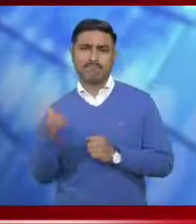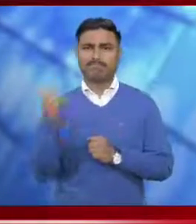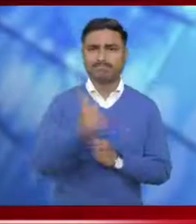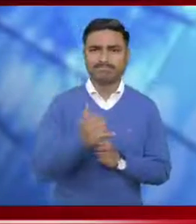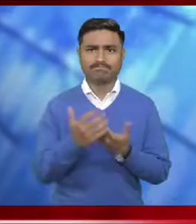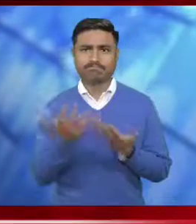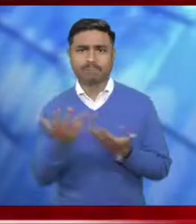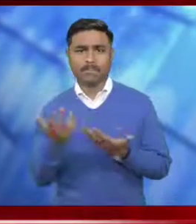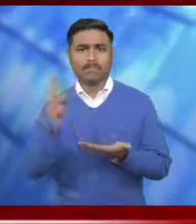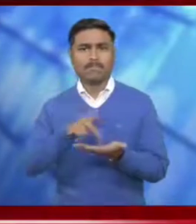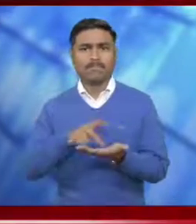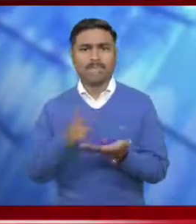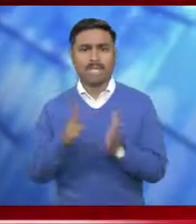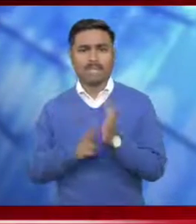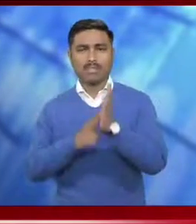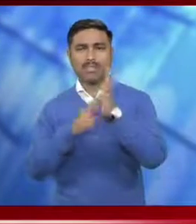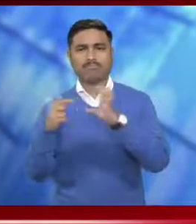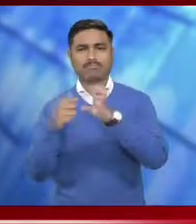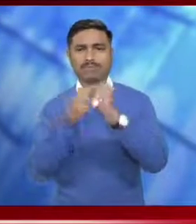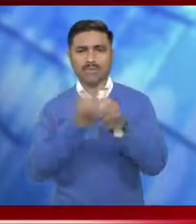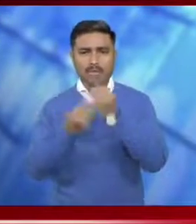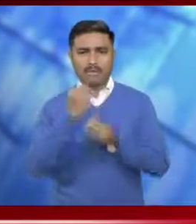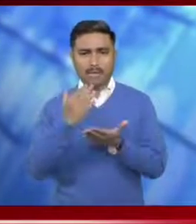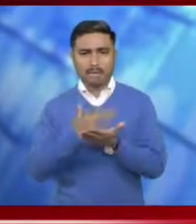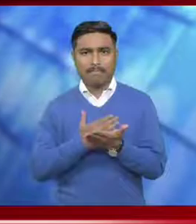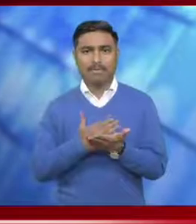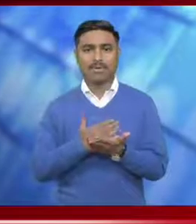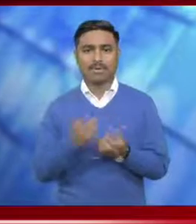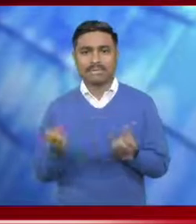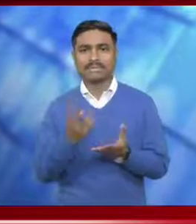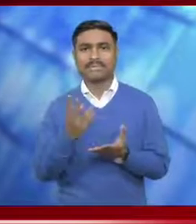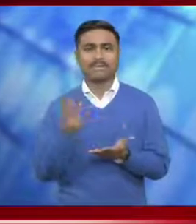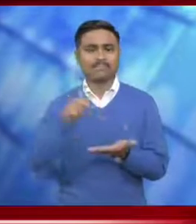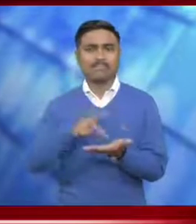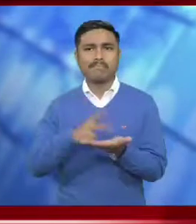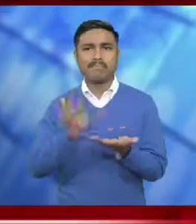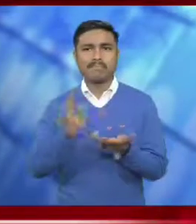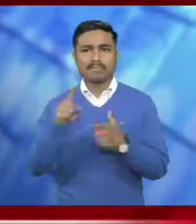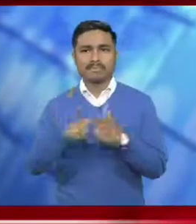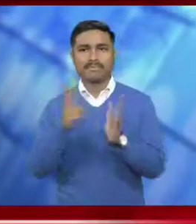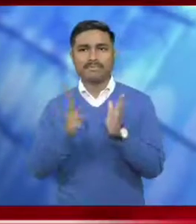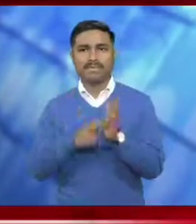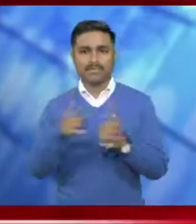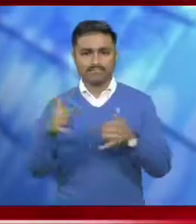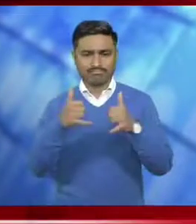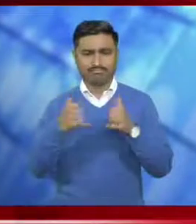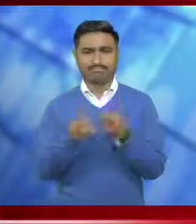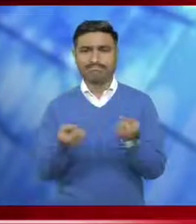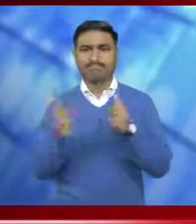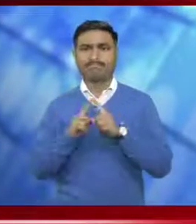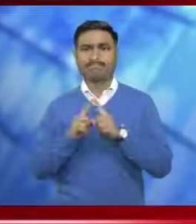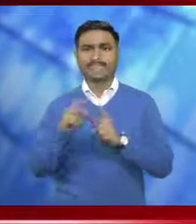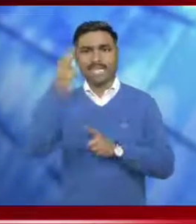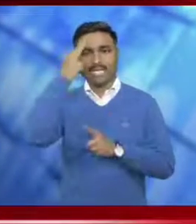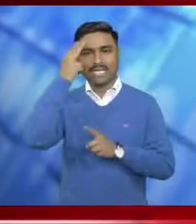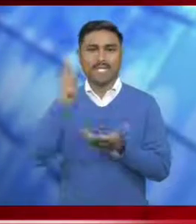Minister Supreme Singh Tamang attended the inaugural session of the North East Food Show 2022, held at Polo Ground Cheyenne